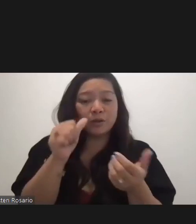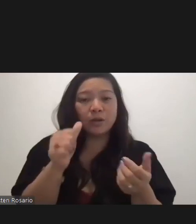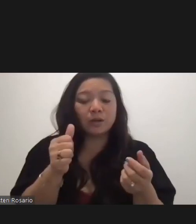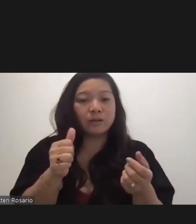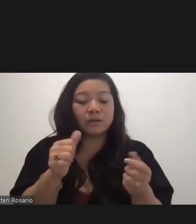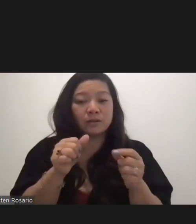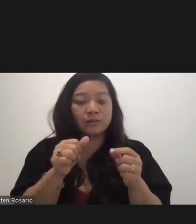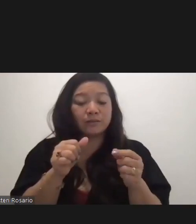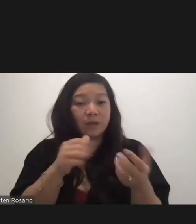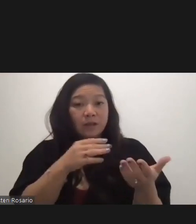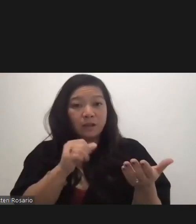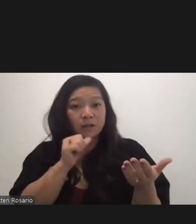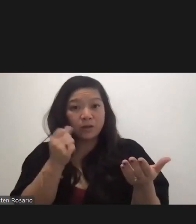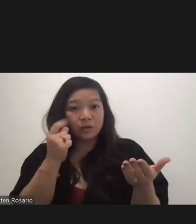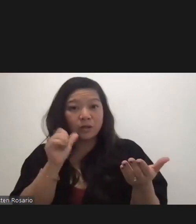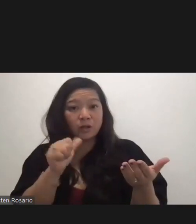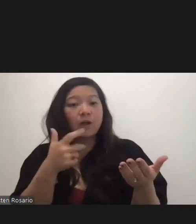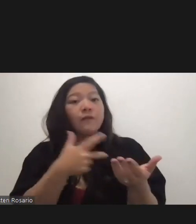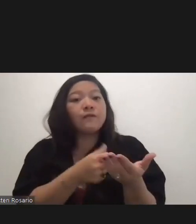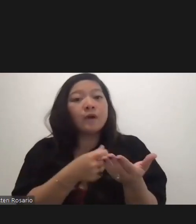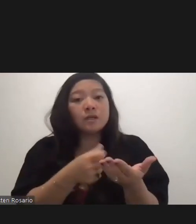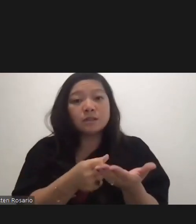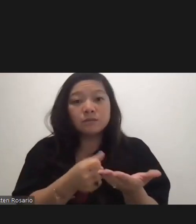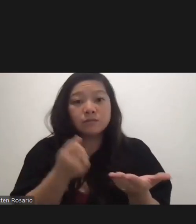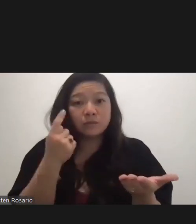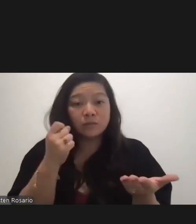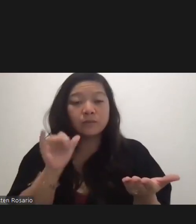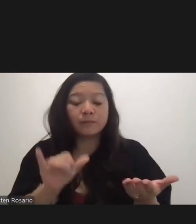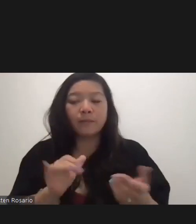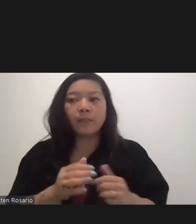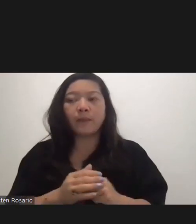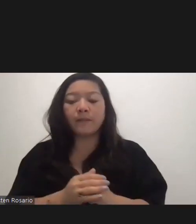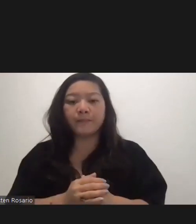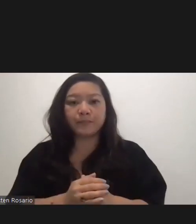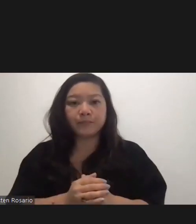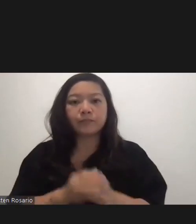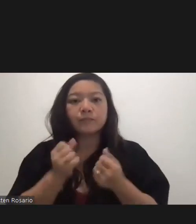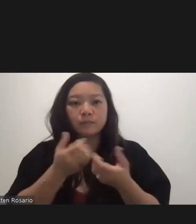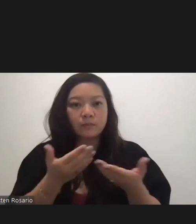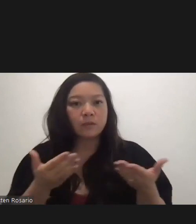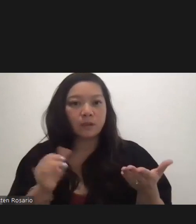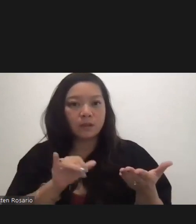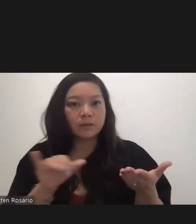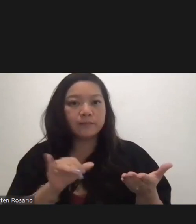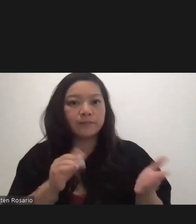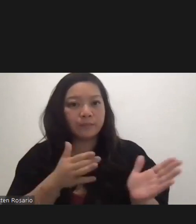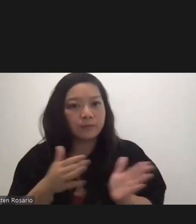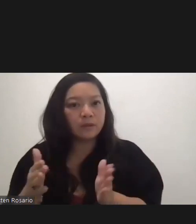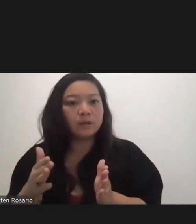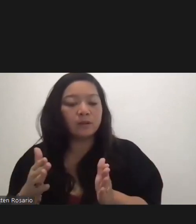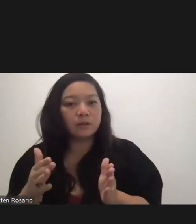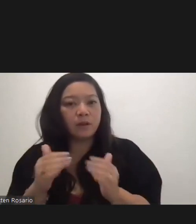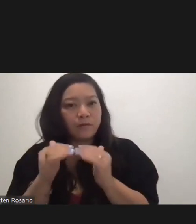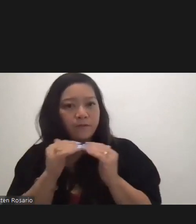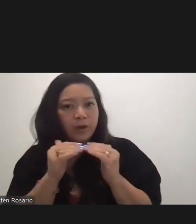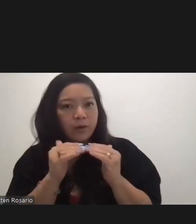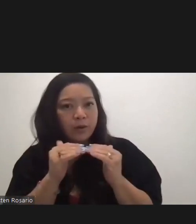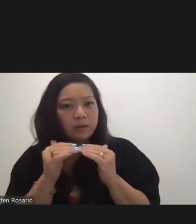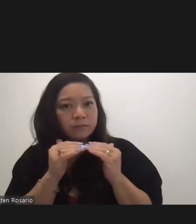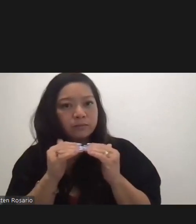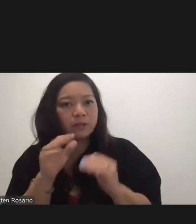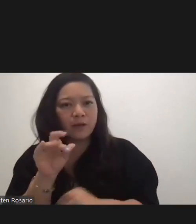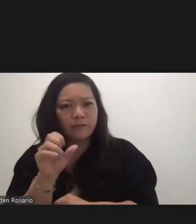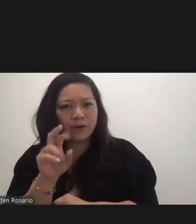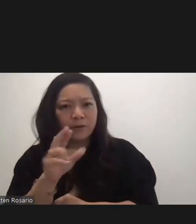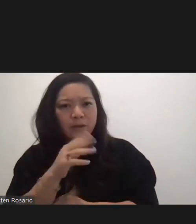vaccinated. So, let's keep everything just basically fair and equal and that everybody should